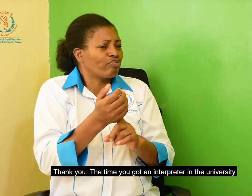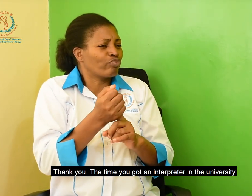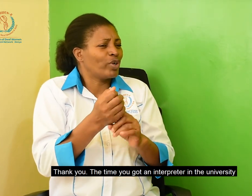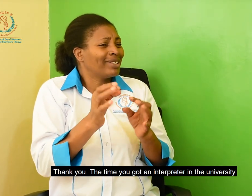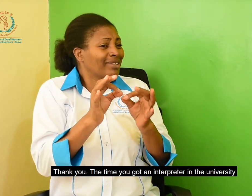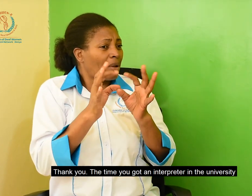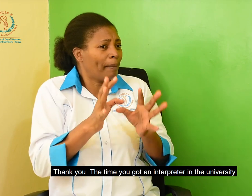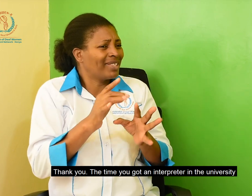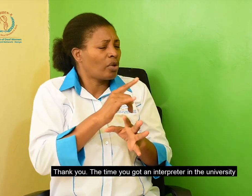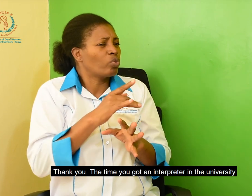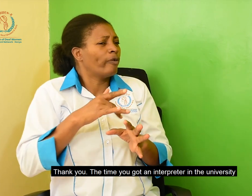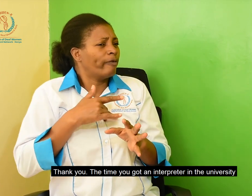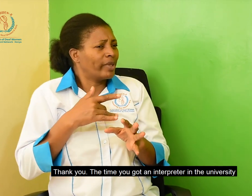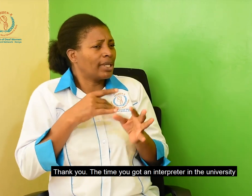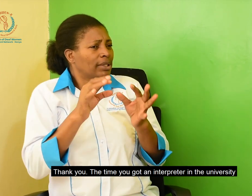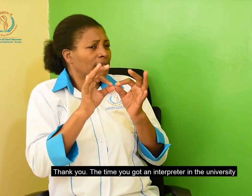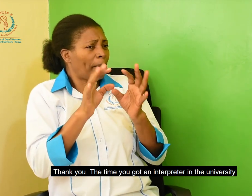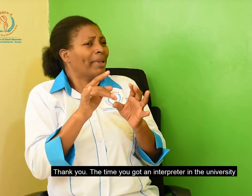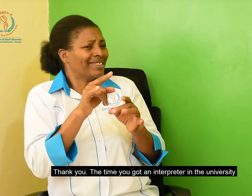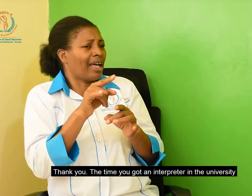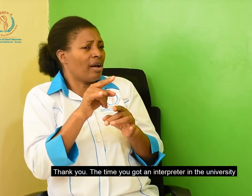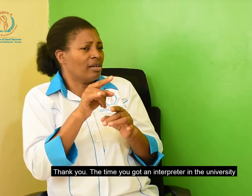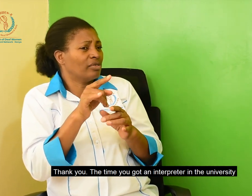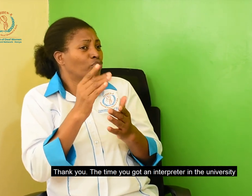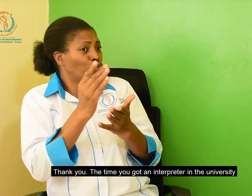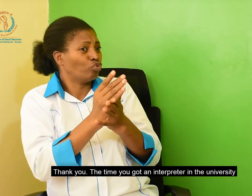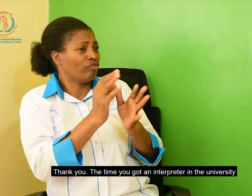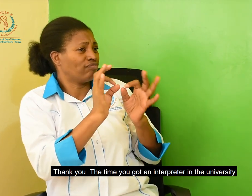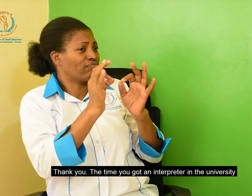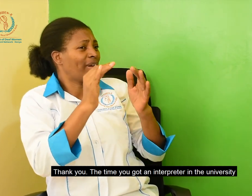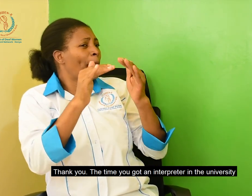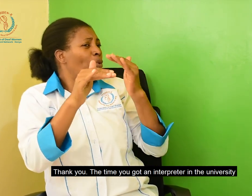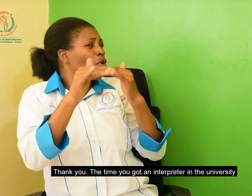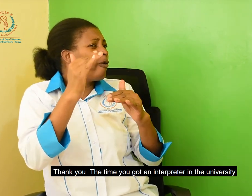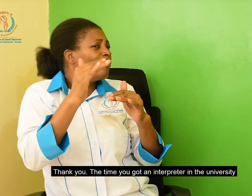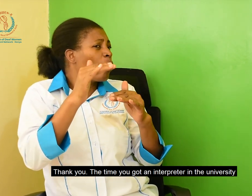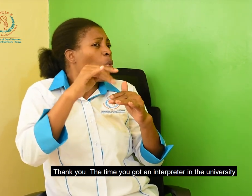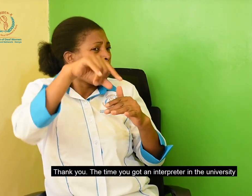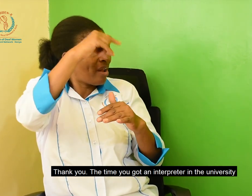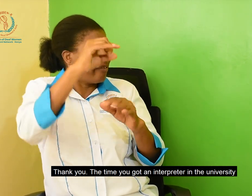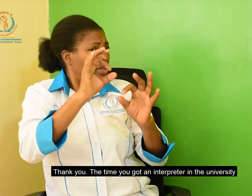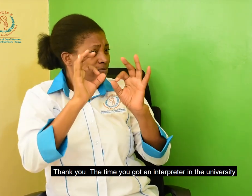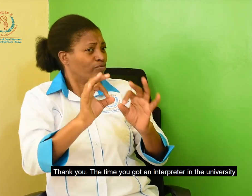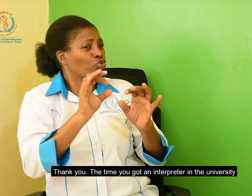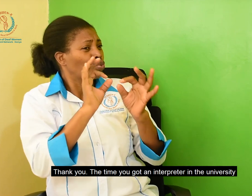The time that you got an interpreter in the university,